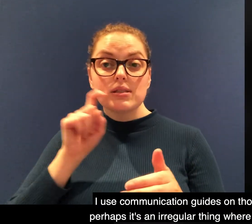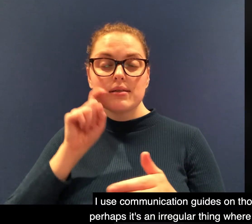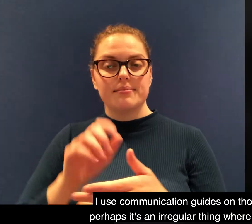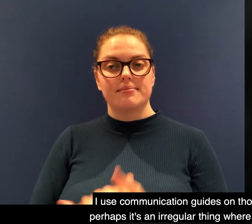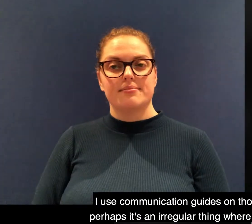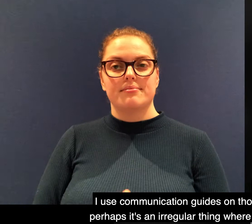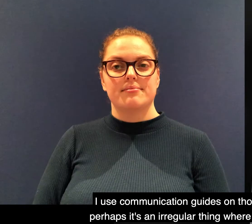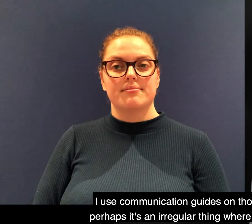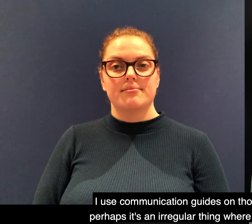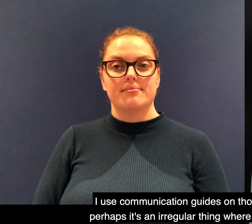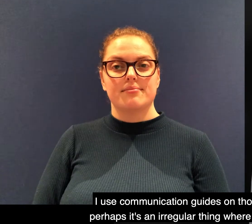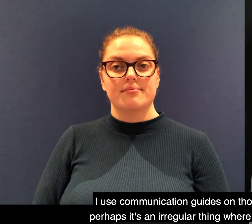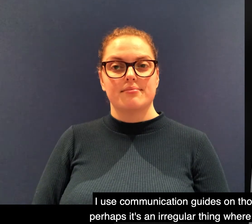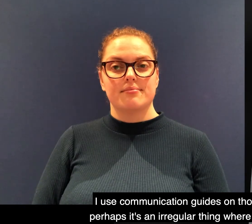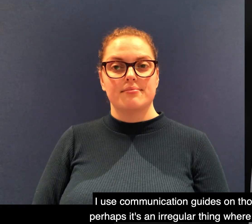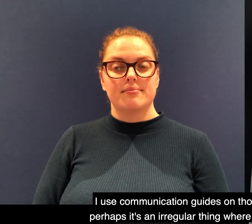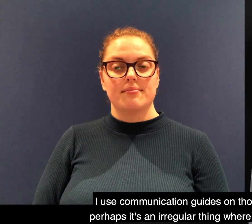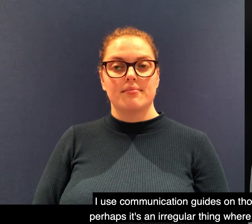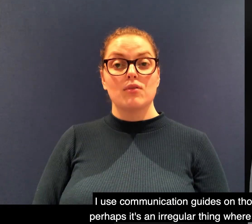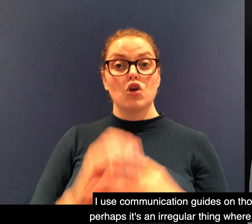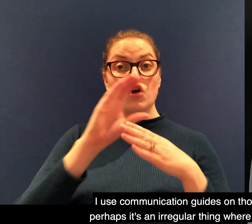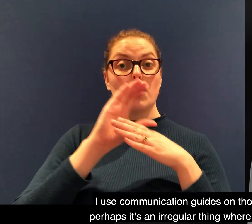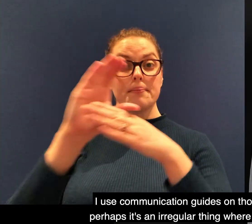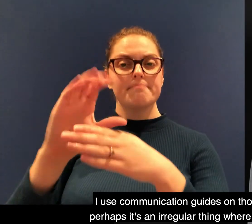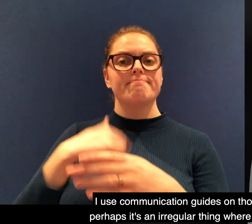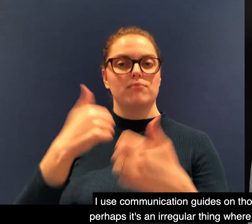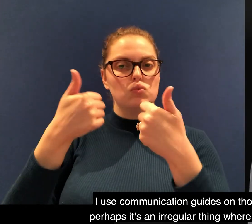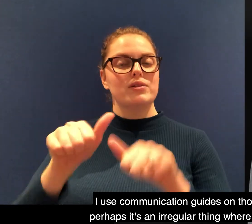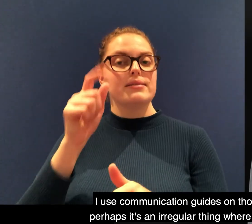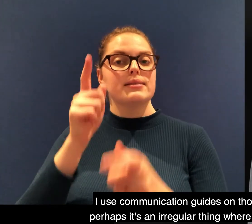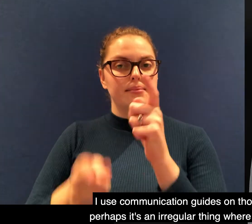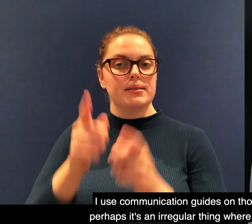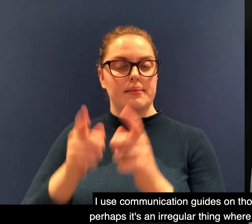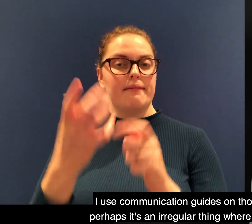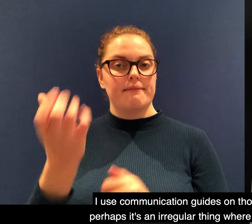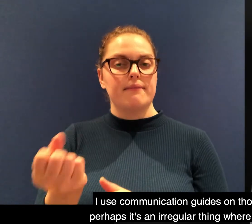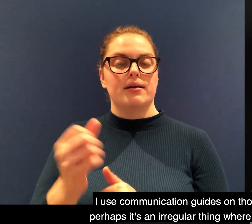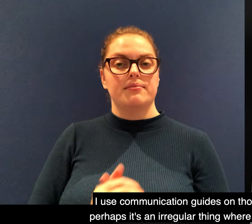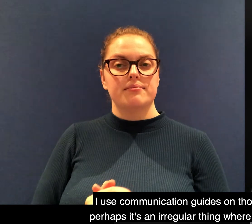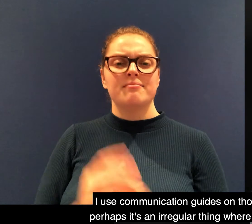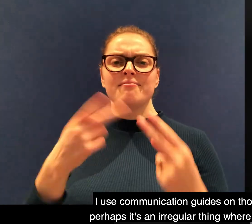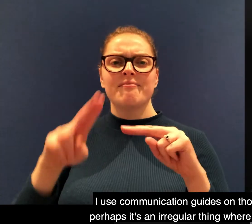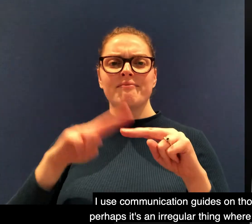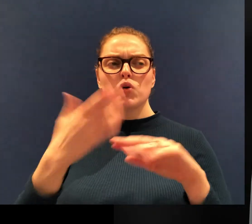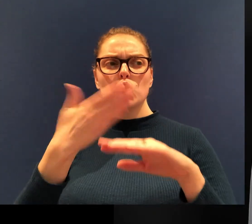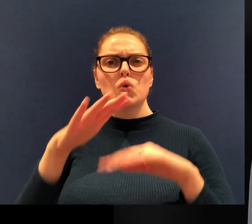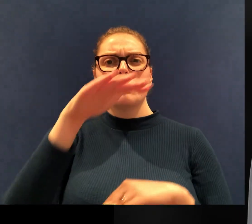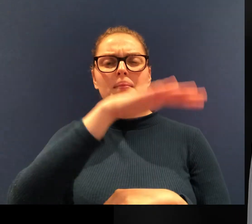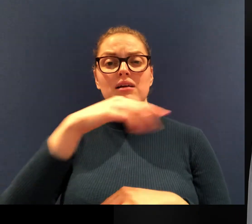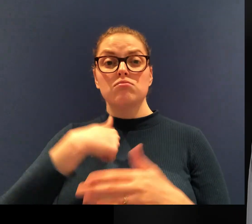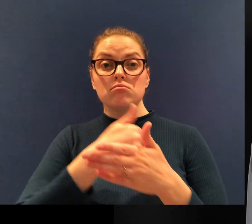I use communication guides on those occasions where perhaps it's an irregular thing but I don't go there often